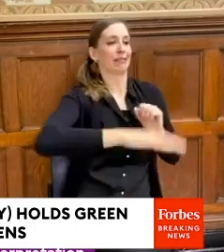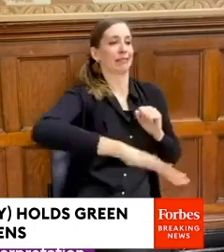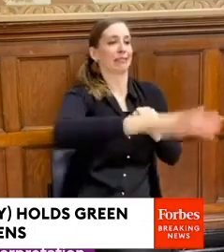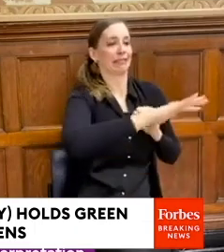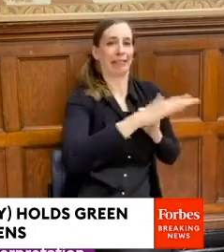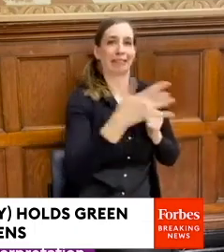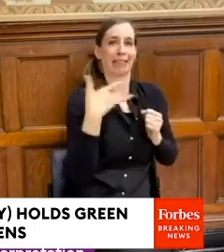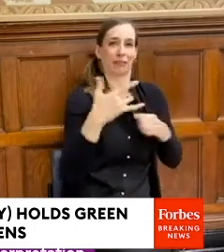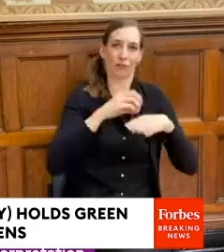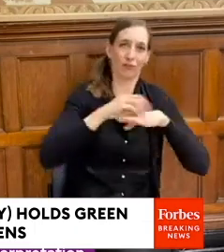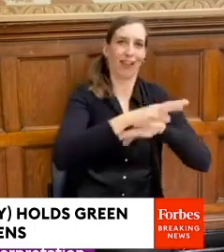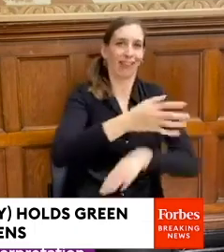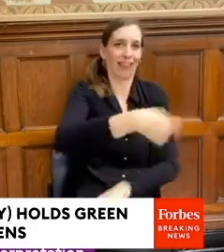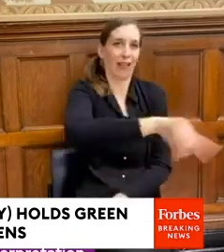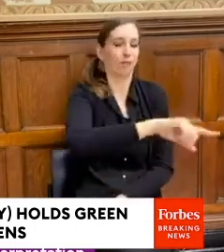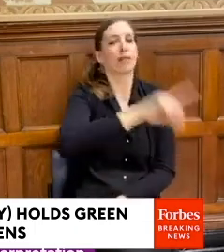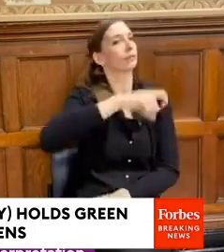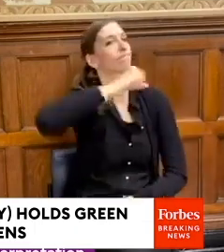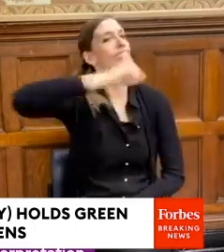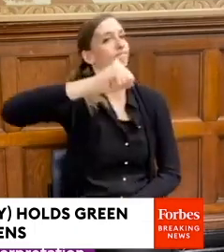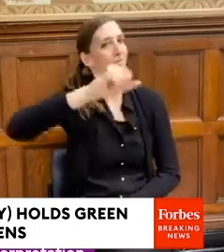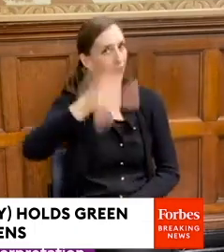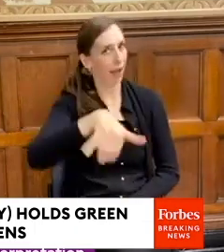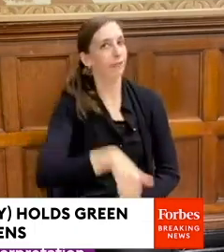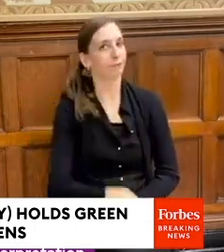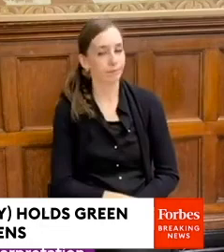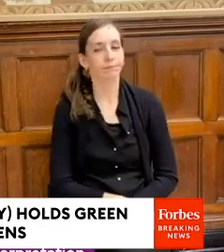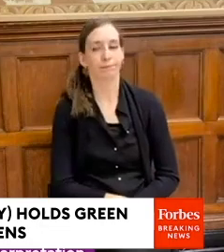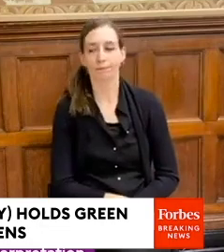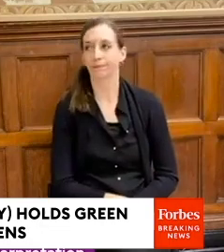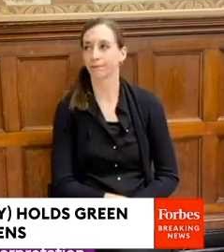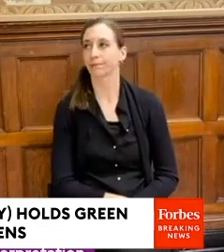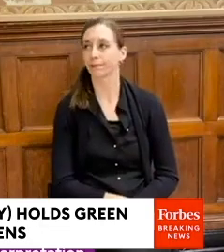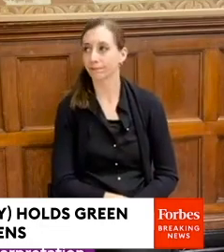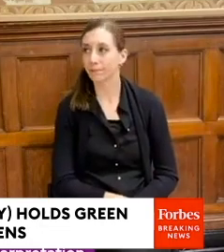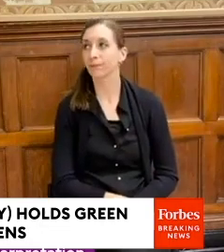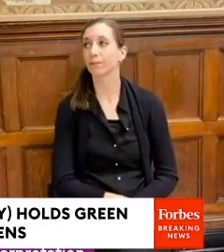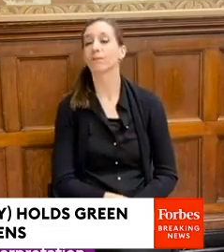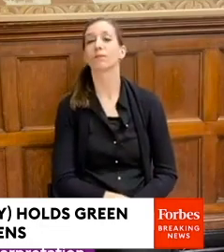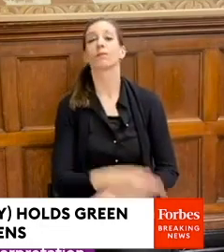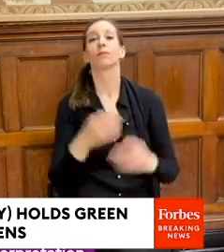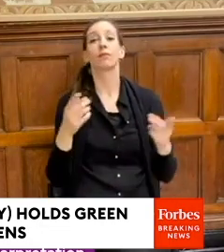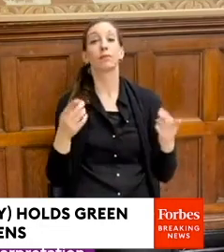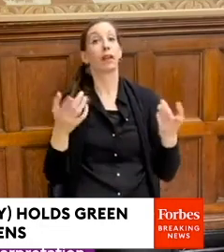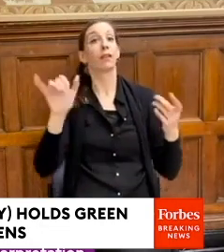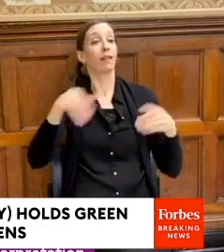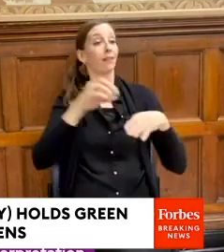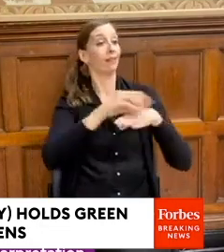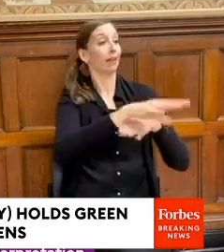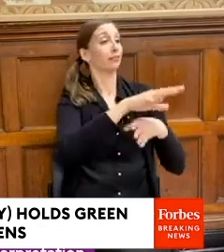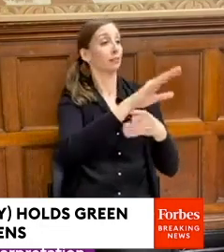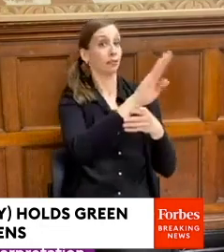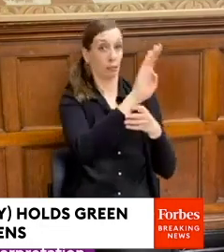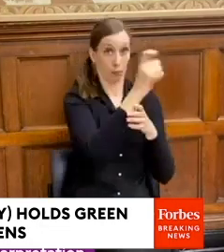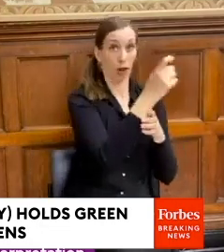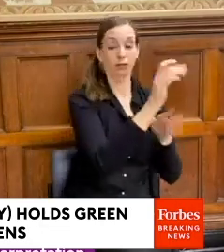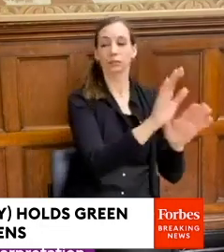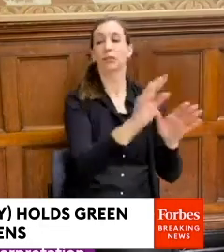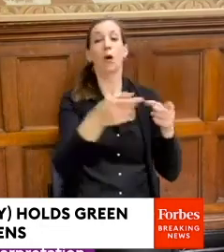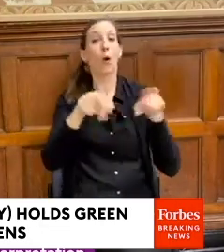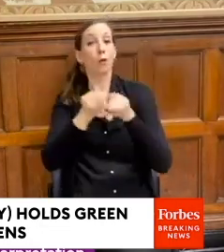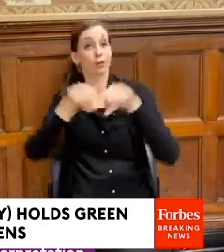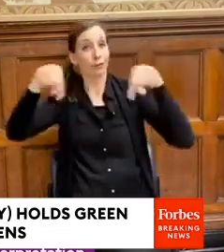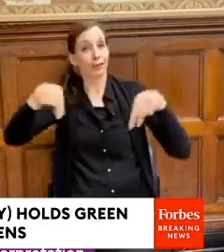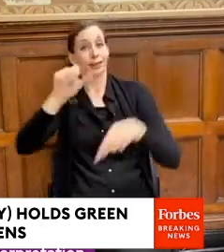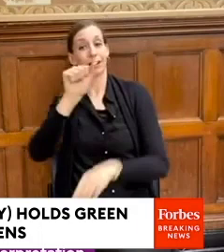to make sure that we push back against that. So we had that win out in the Bronx. And then what this means right here in Astoria is that we